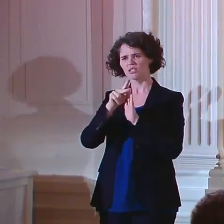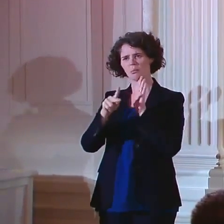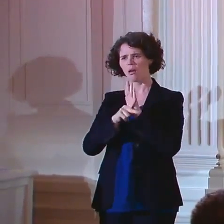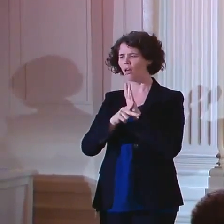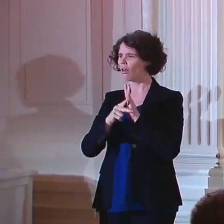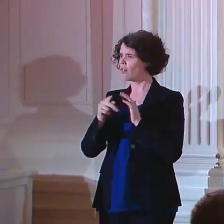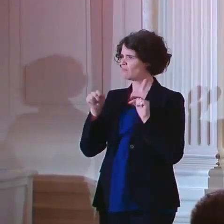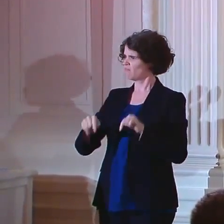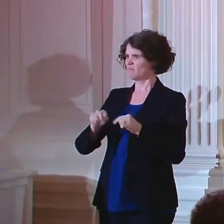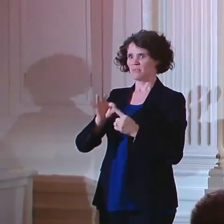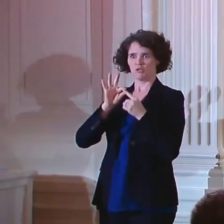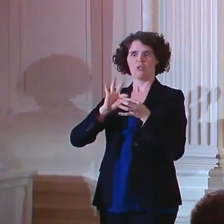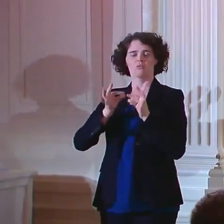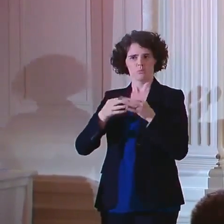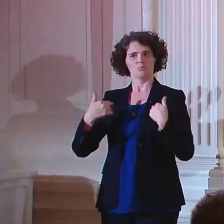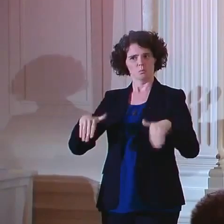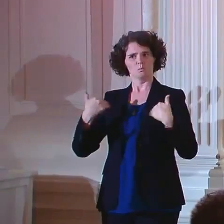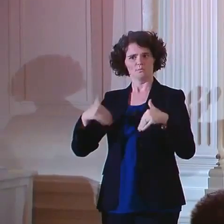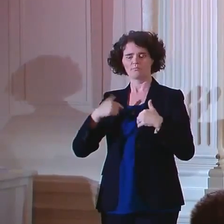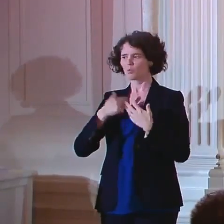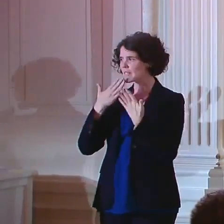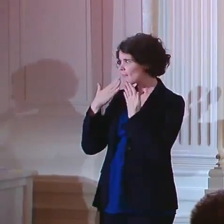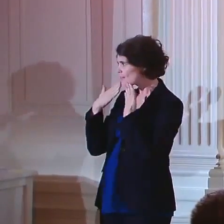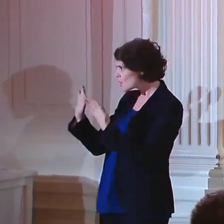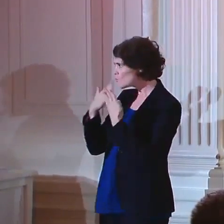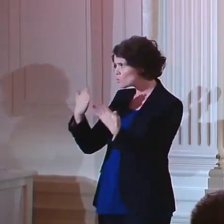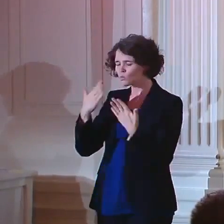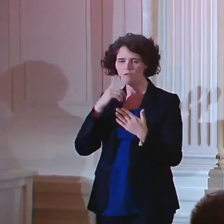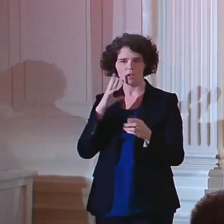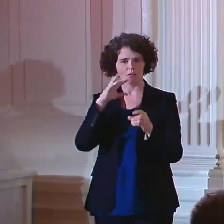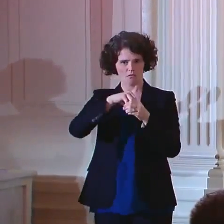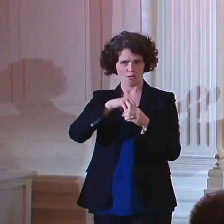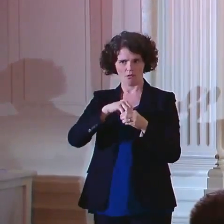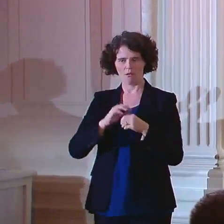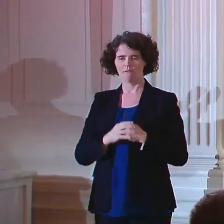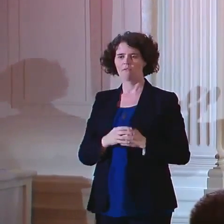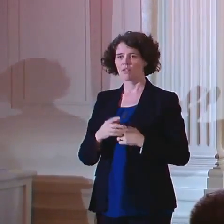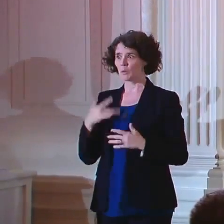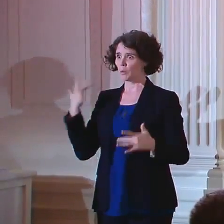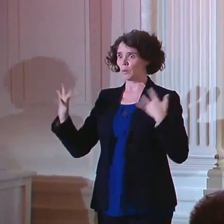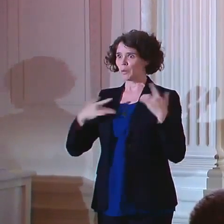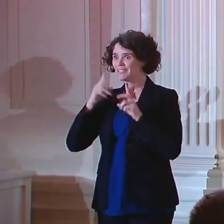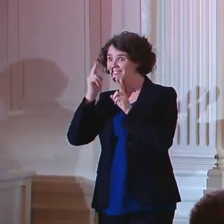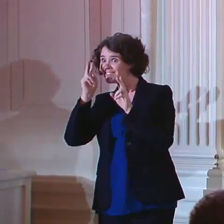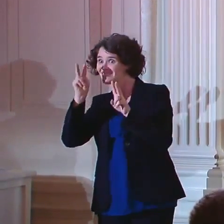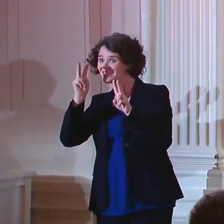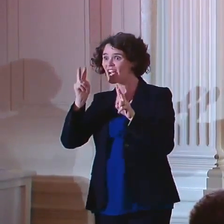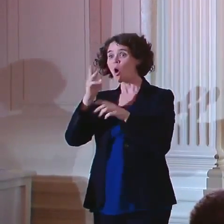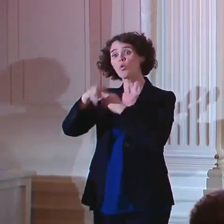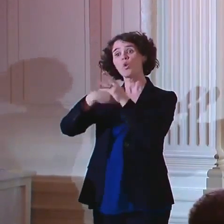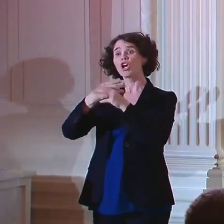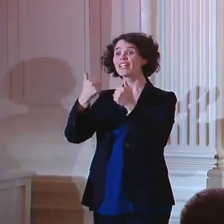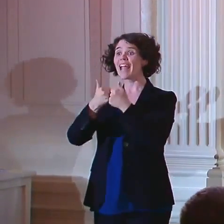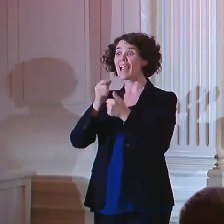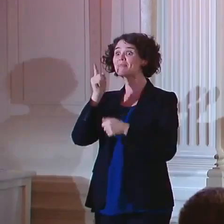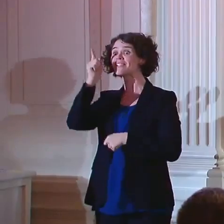want to thank all of you for being a part of the Special Olympics. We are getting excited for the World Games in L.A. next year.